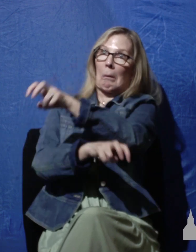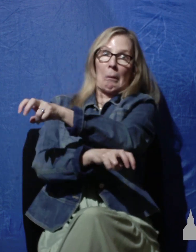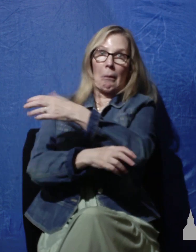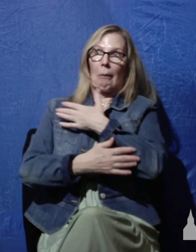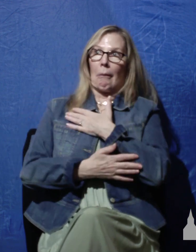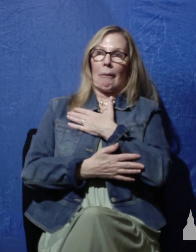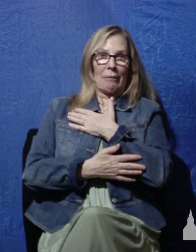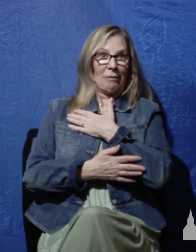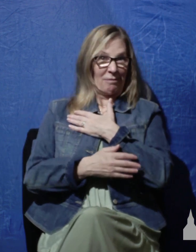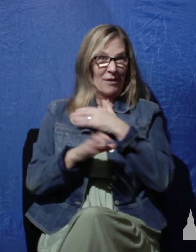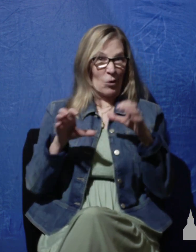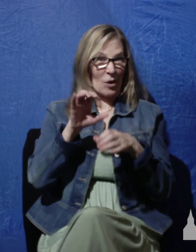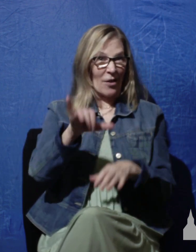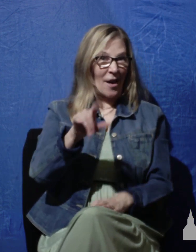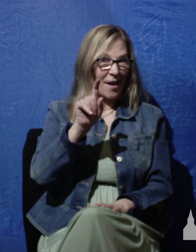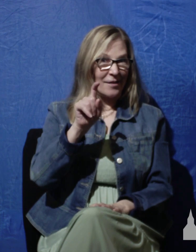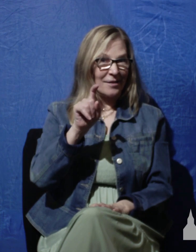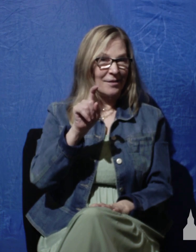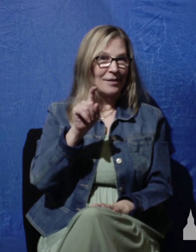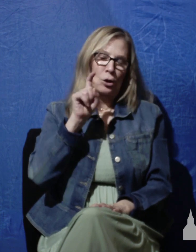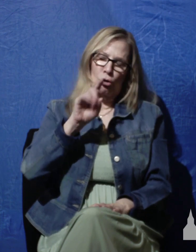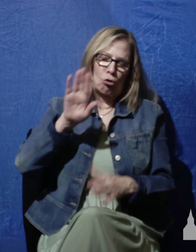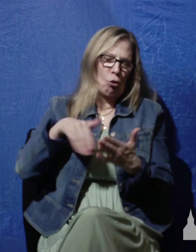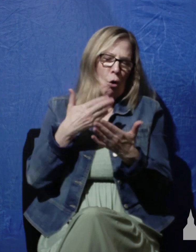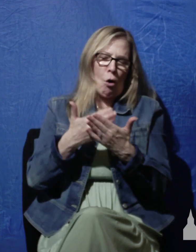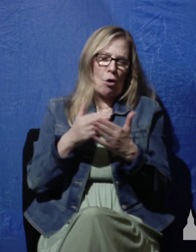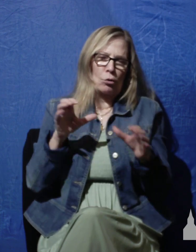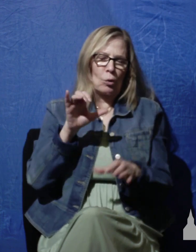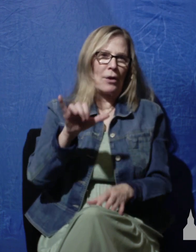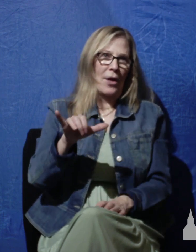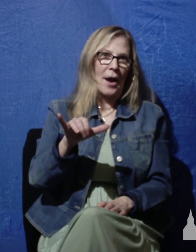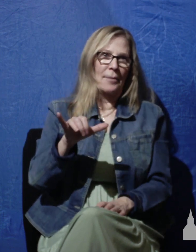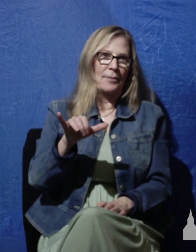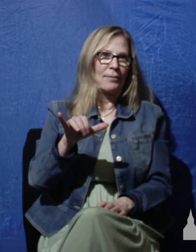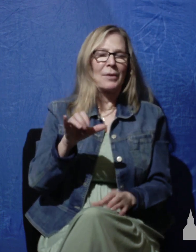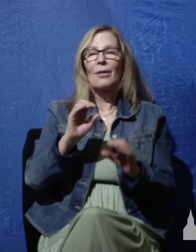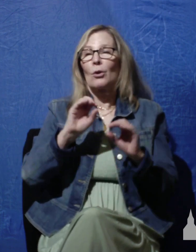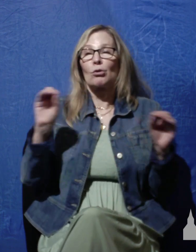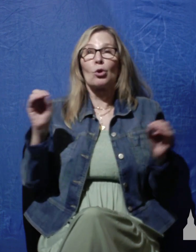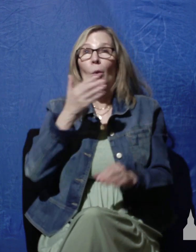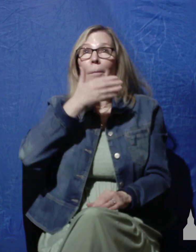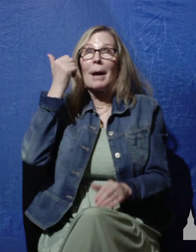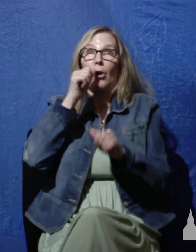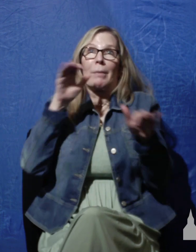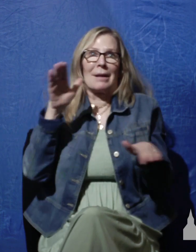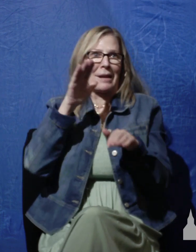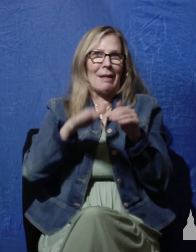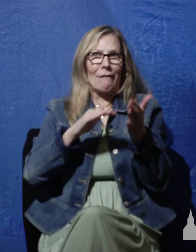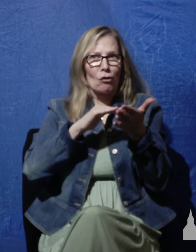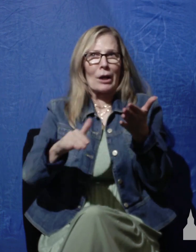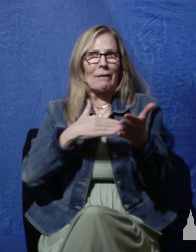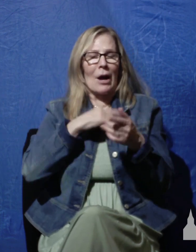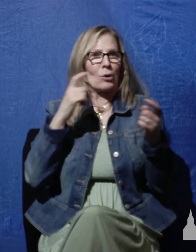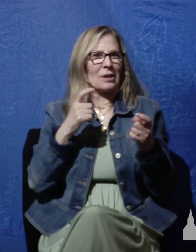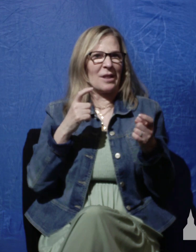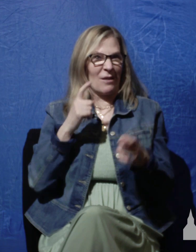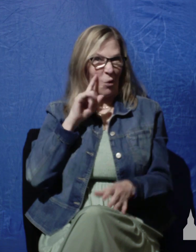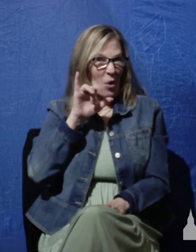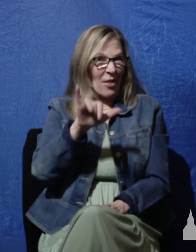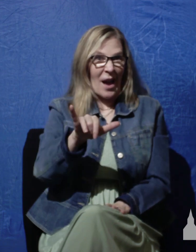do. You see, there is no greater blessing than the forgiveness of our sin. For that, the Lord